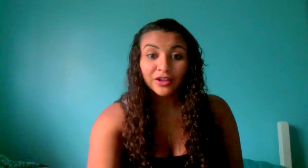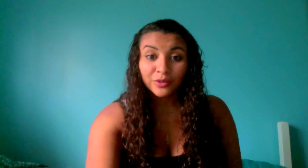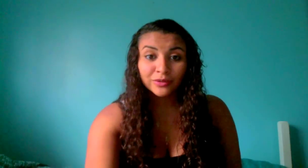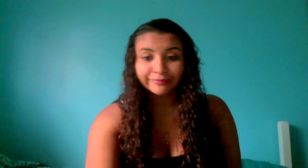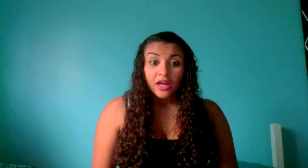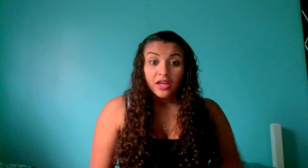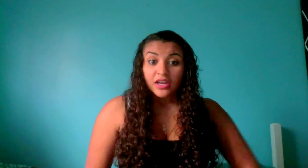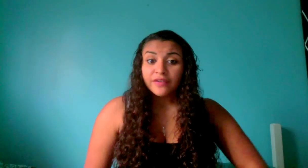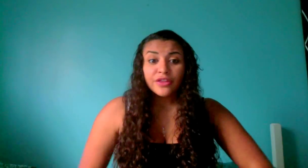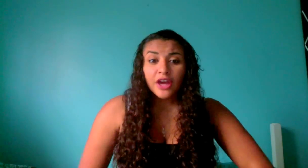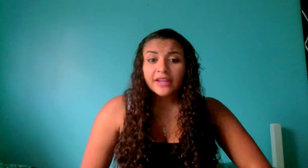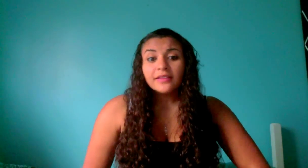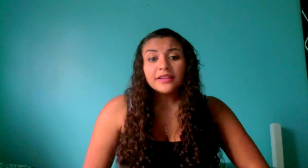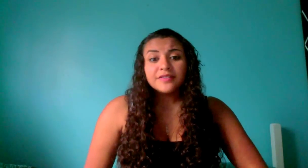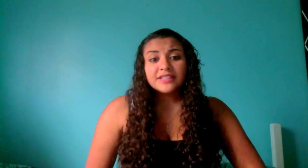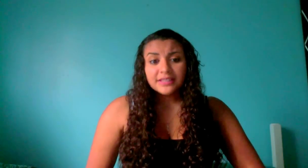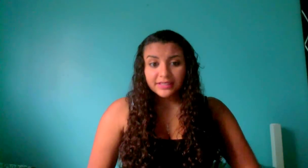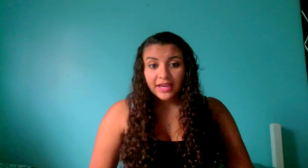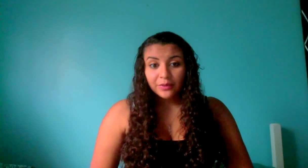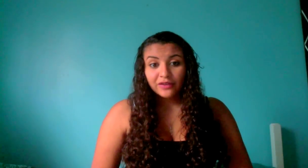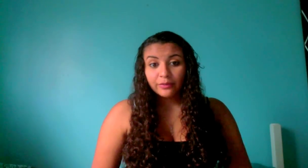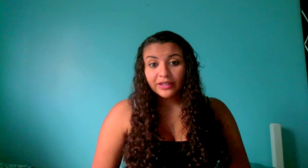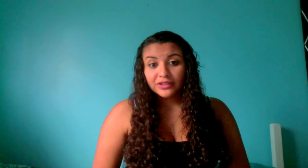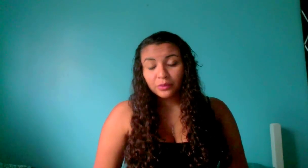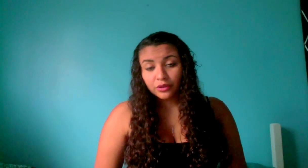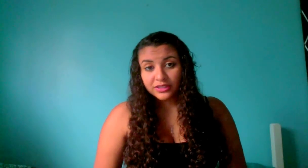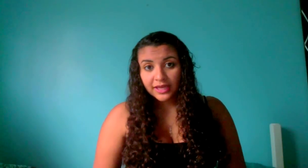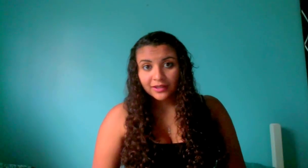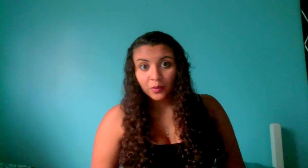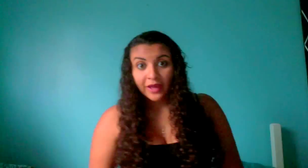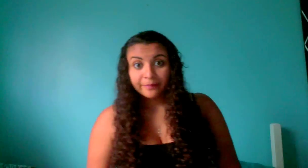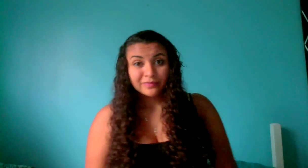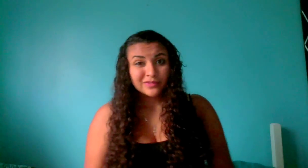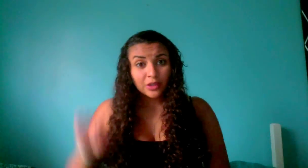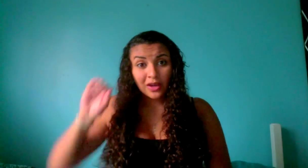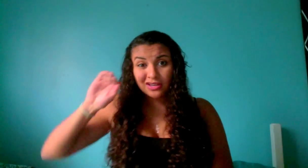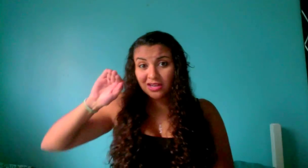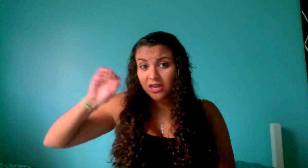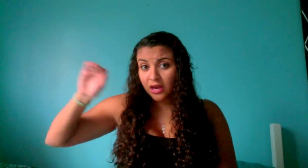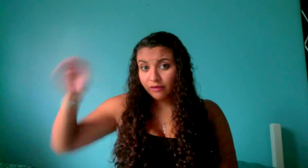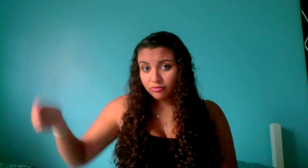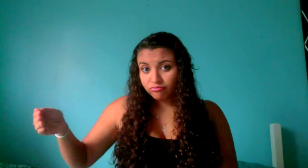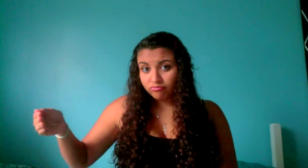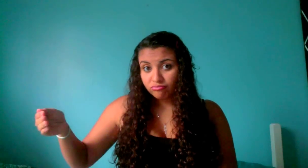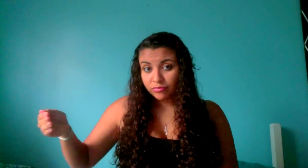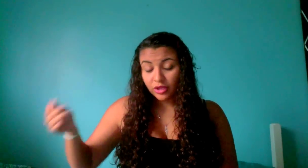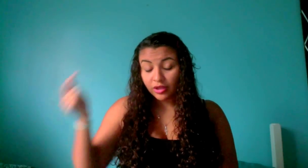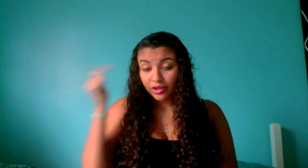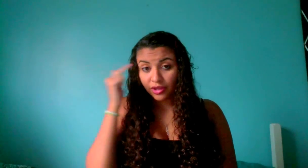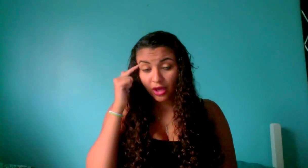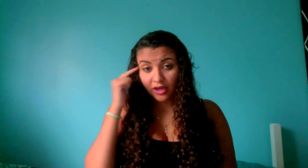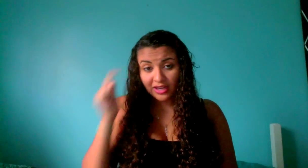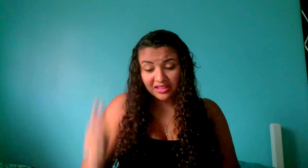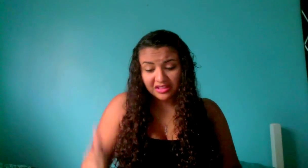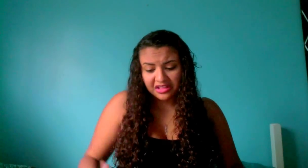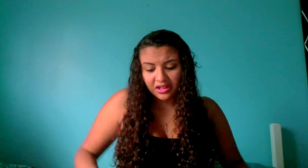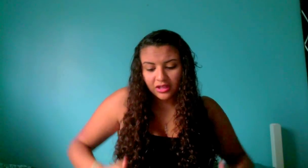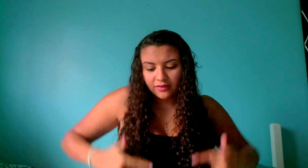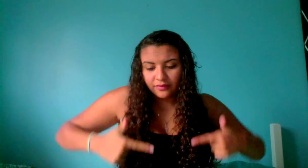cool never thought i'd live to see the day when everybody's words got in the way so i never thought i'd live